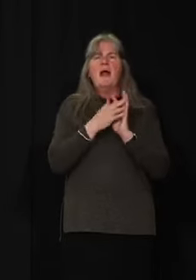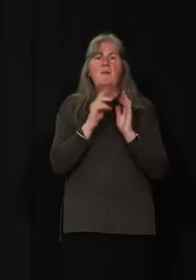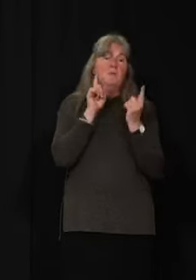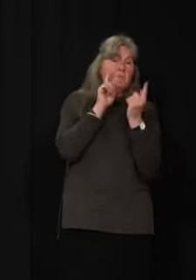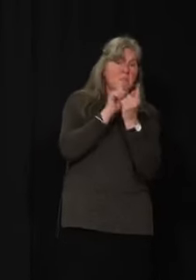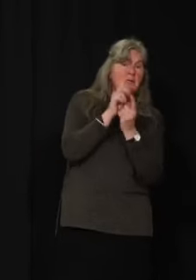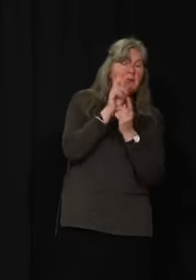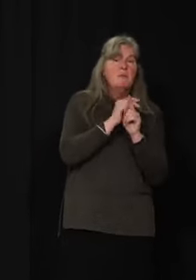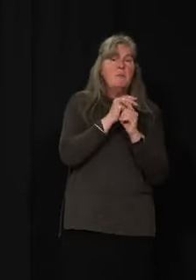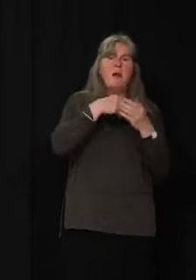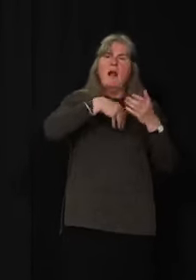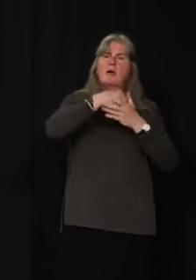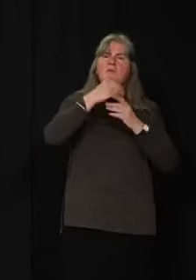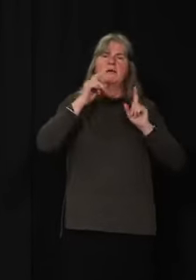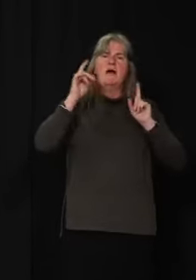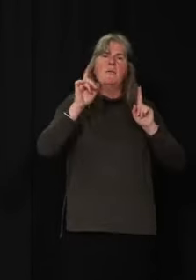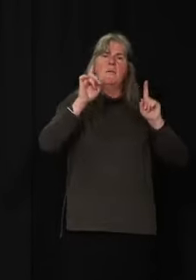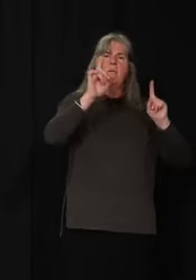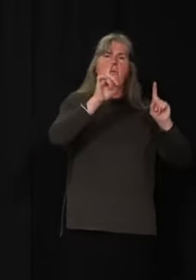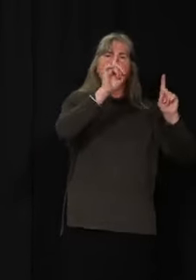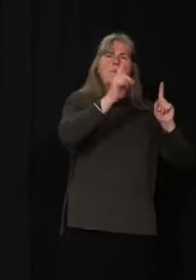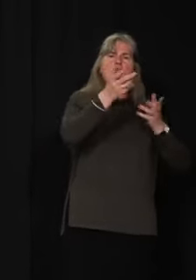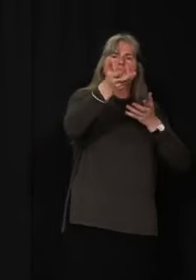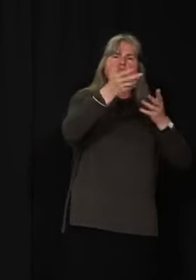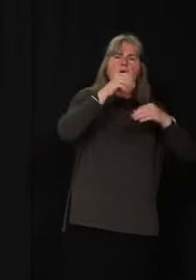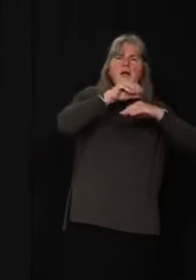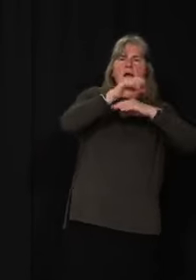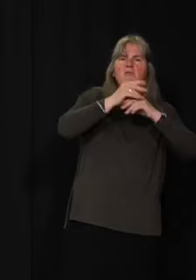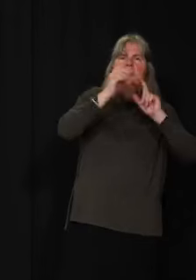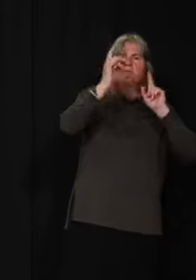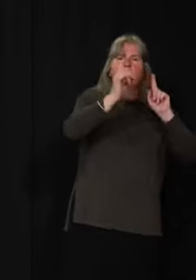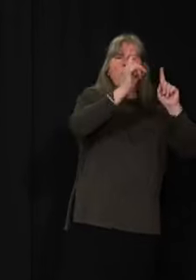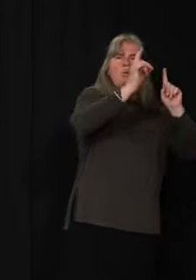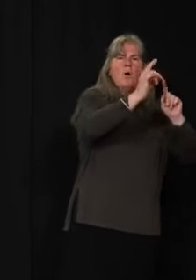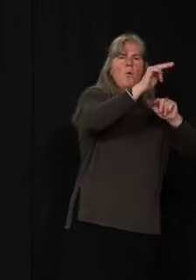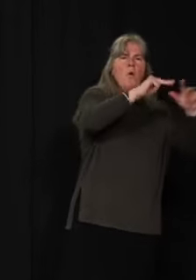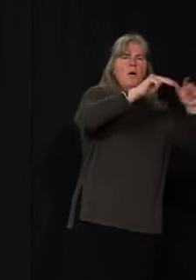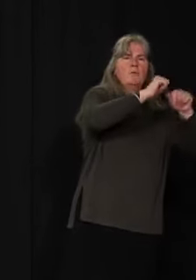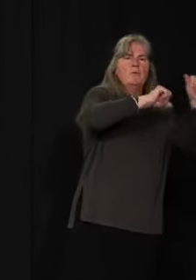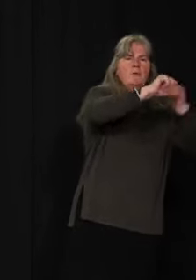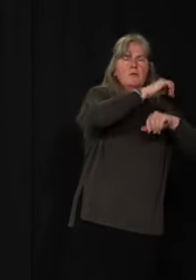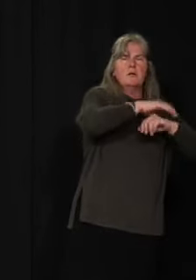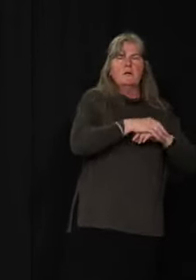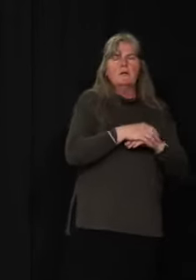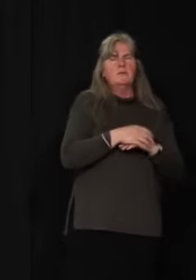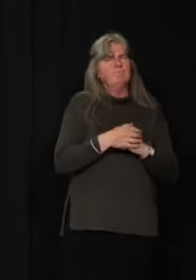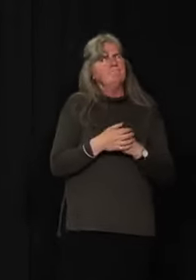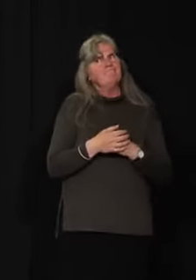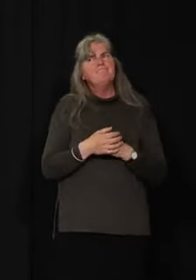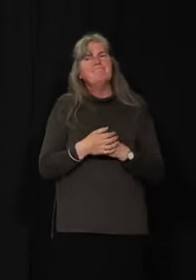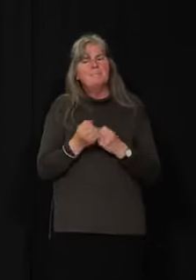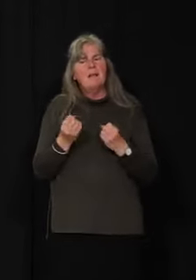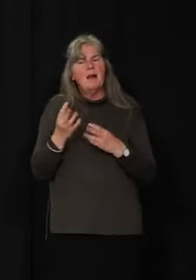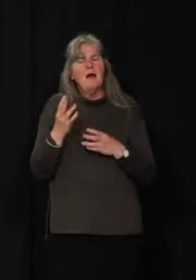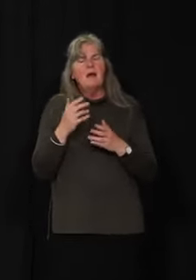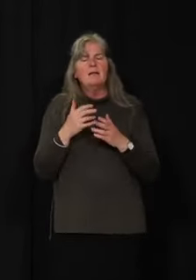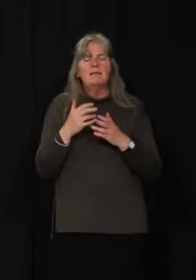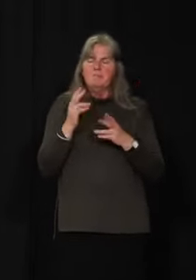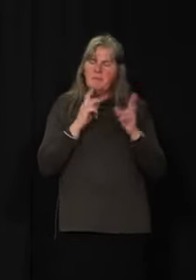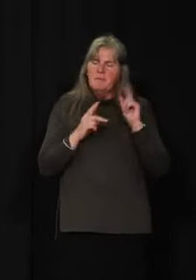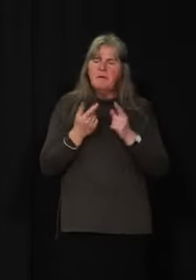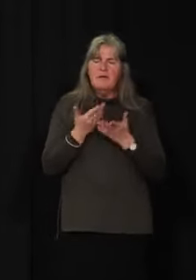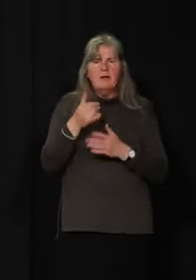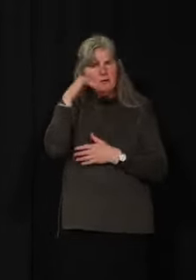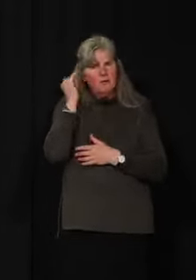But the mental health of many Yukoners has been impacted extremely by this pandemic. And we need to ensure